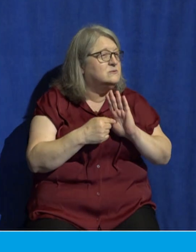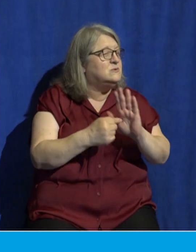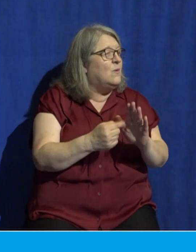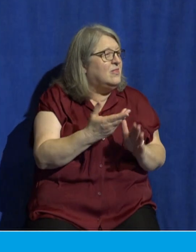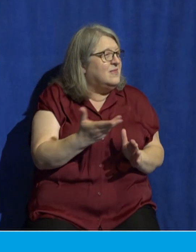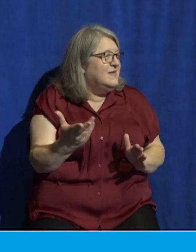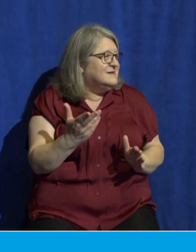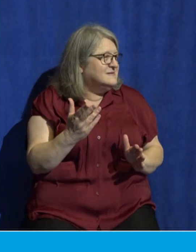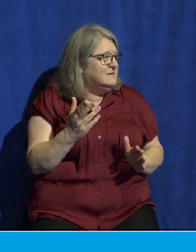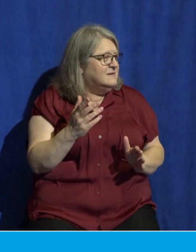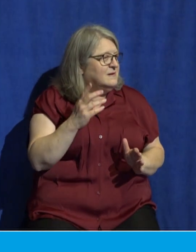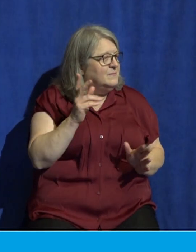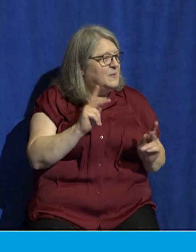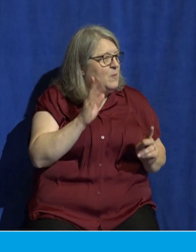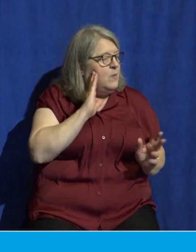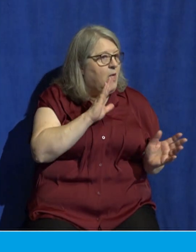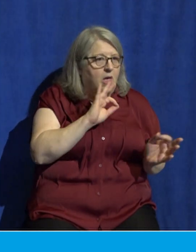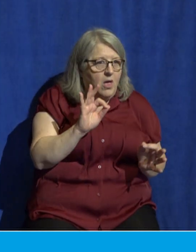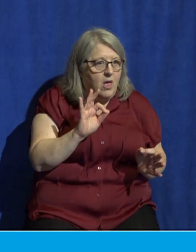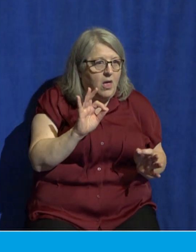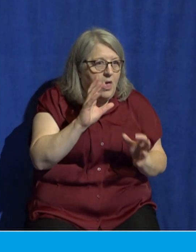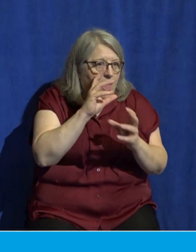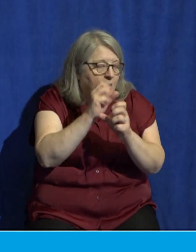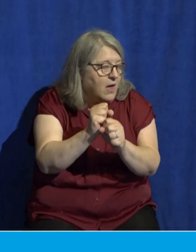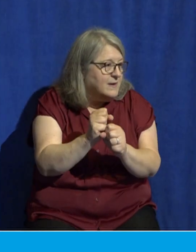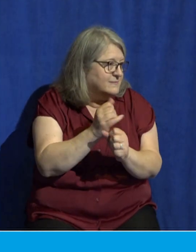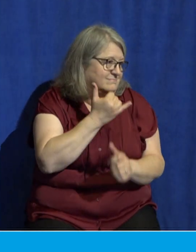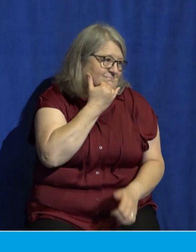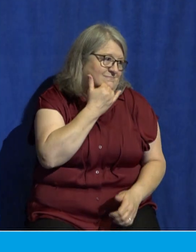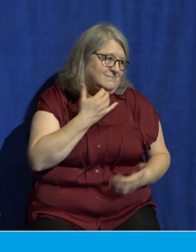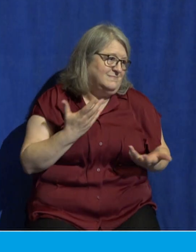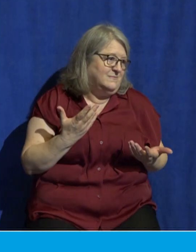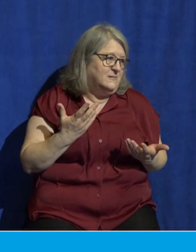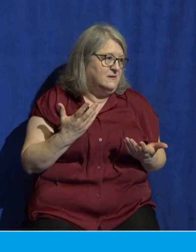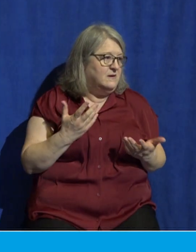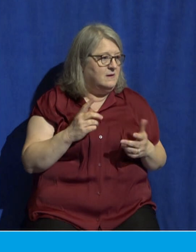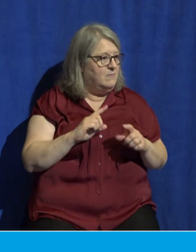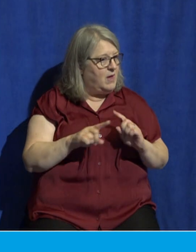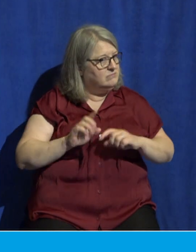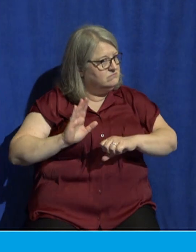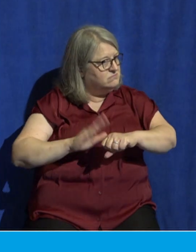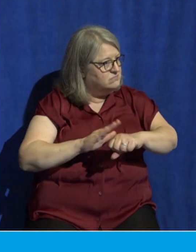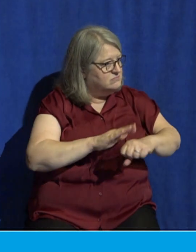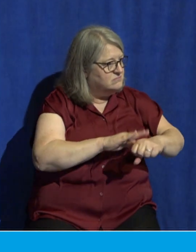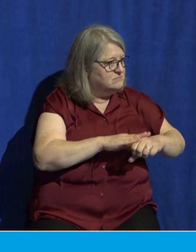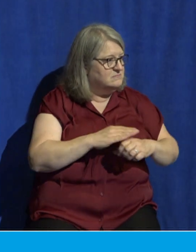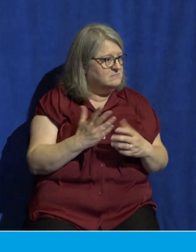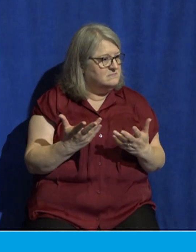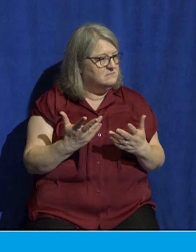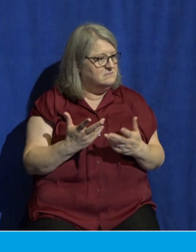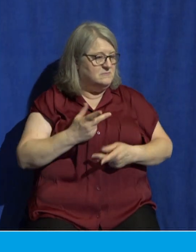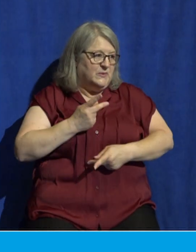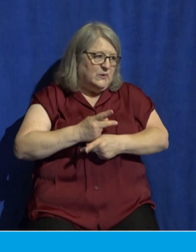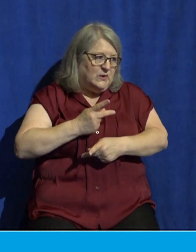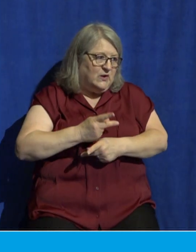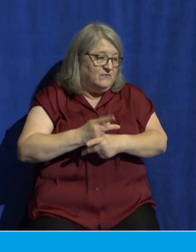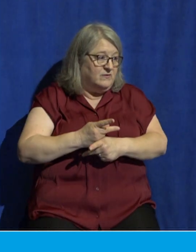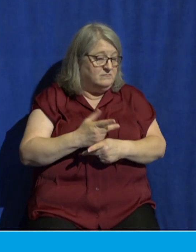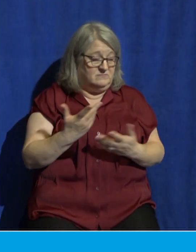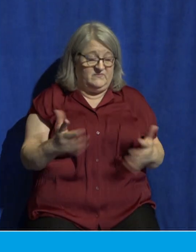possible, the elect. But be on guard. I have told you all things beforehand.